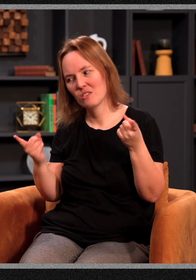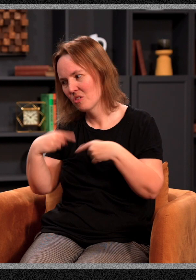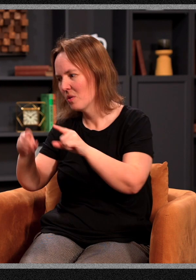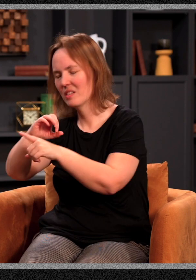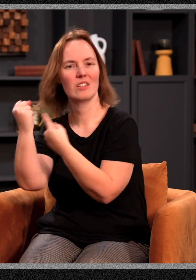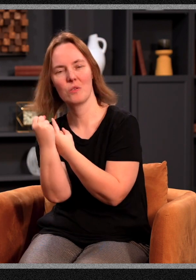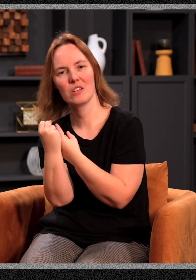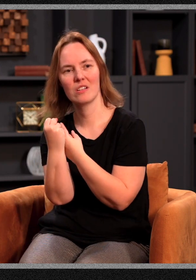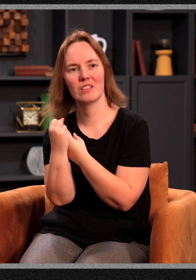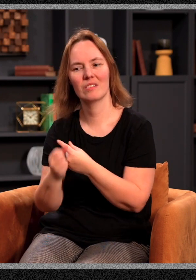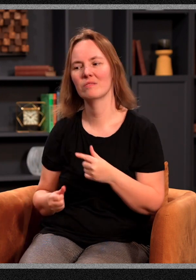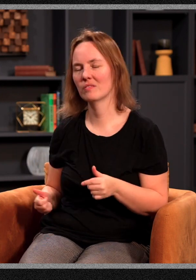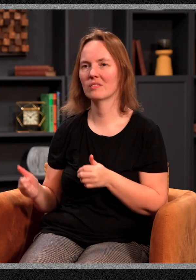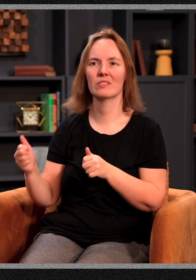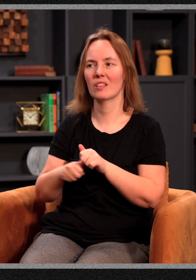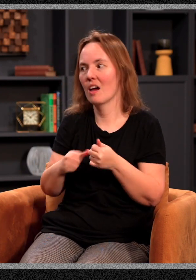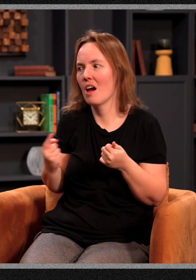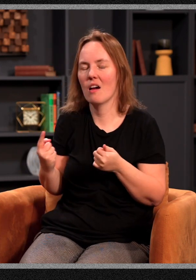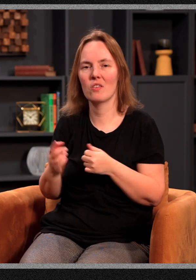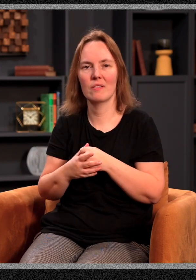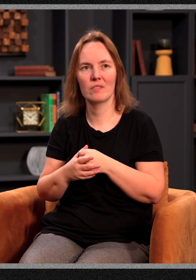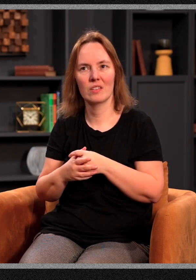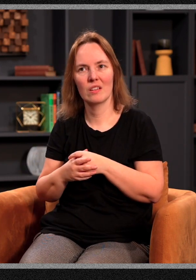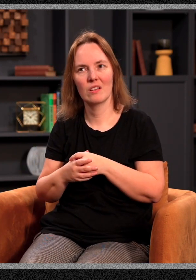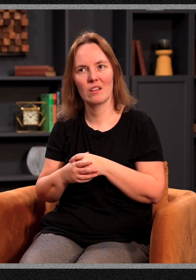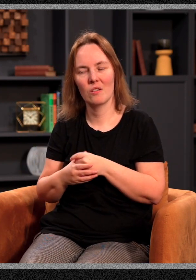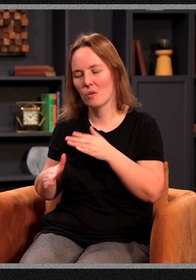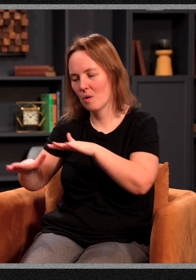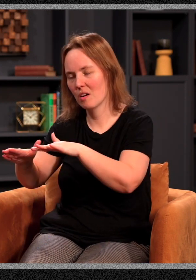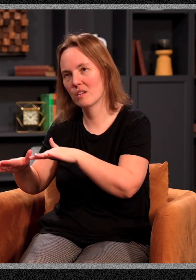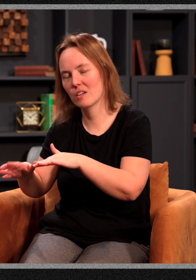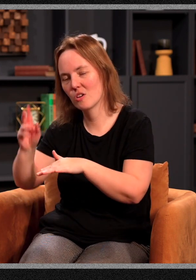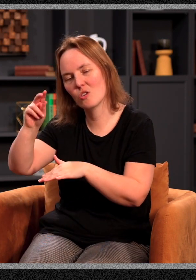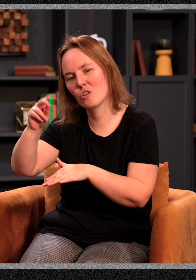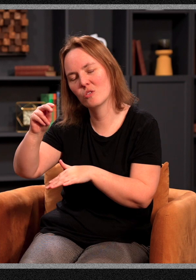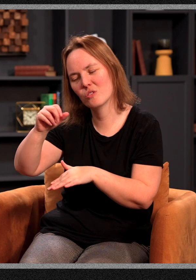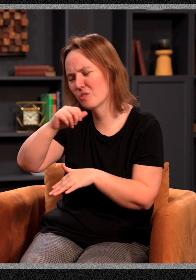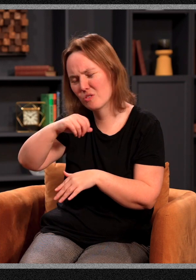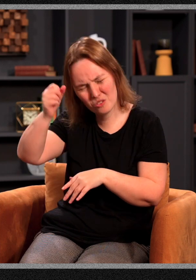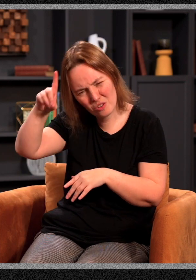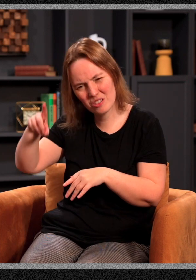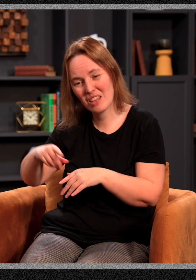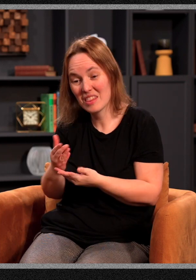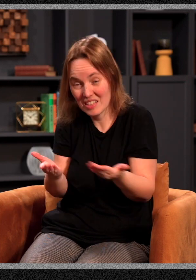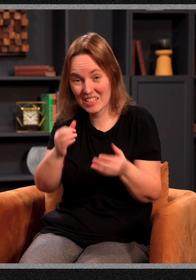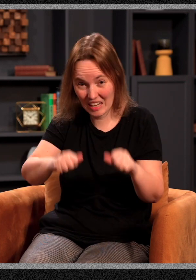into situations that everybody in their human abilities have written off, but we walk in and we say, no, no, no, you don't understand. This can be different.